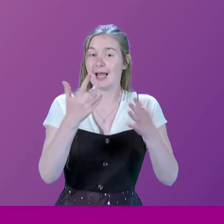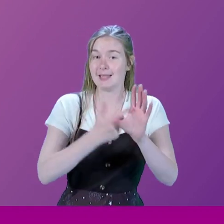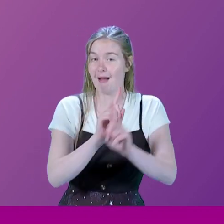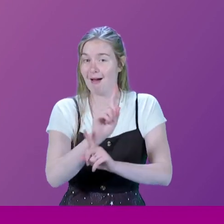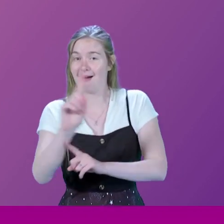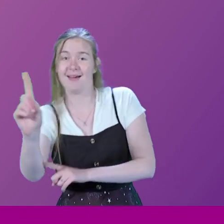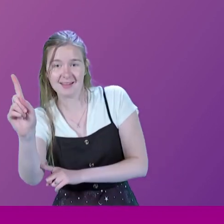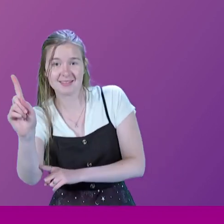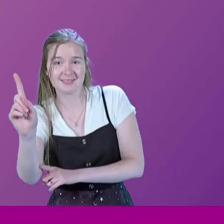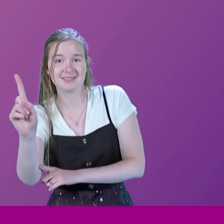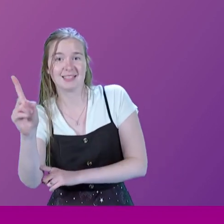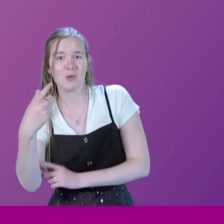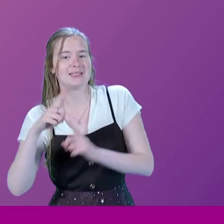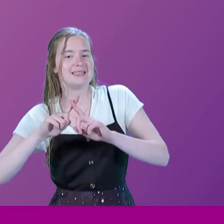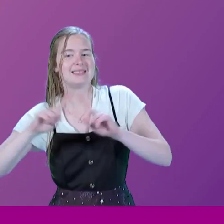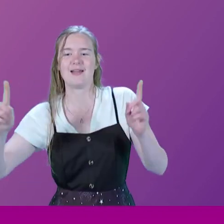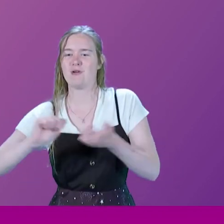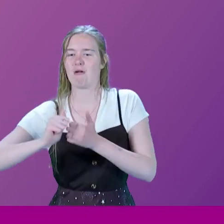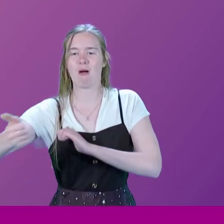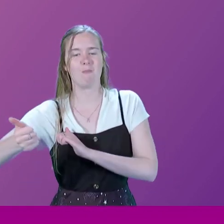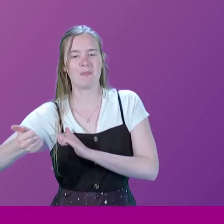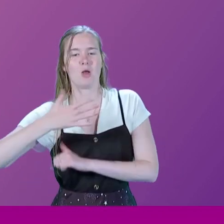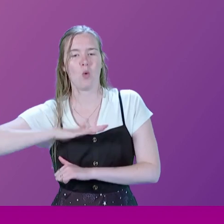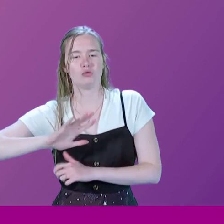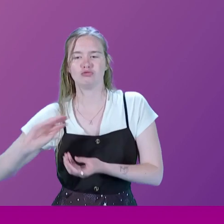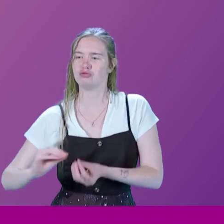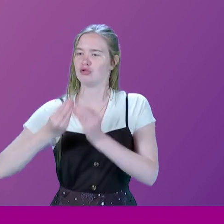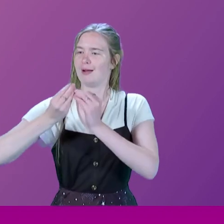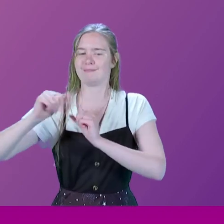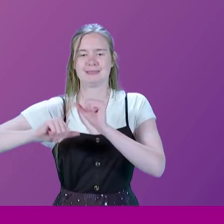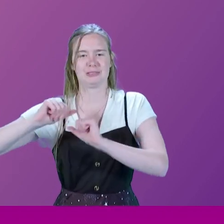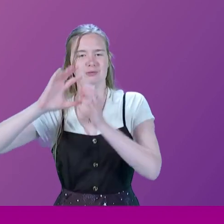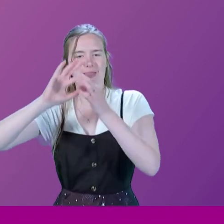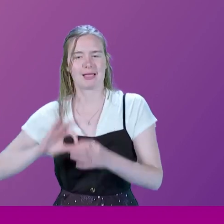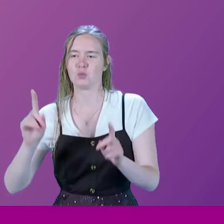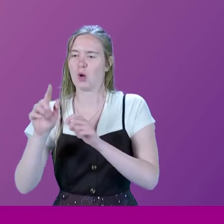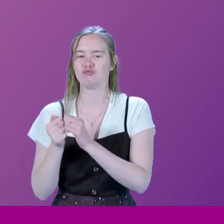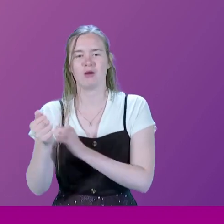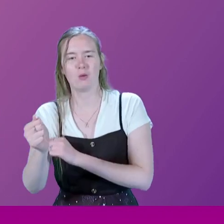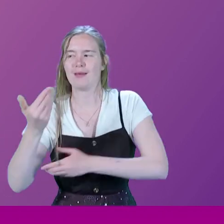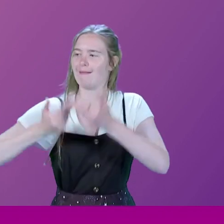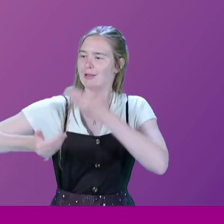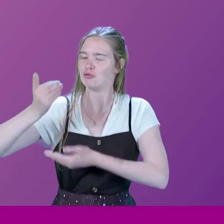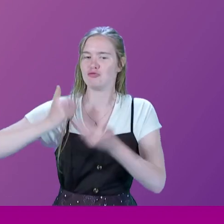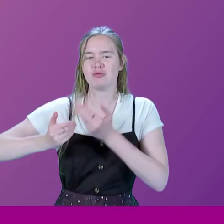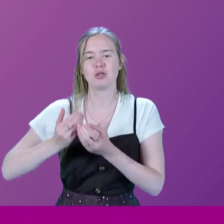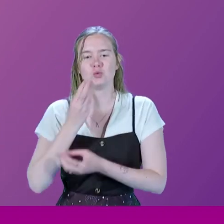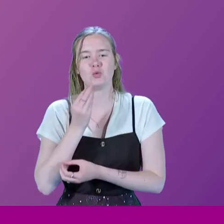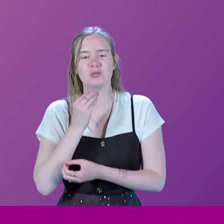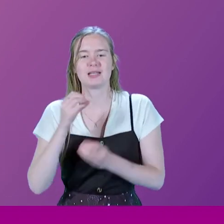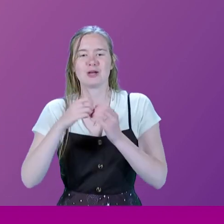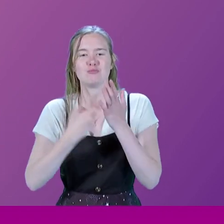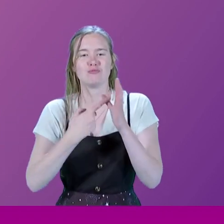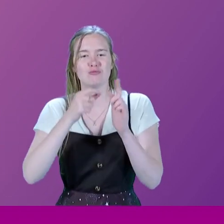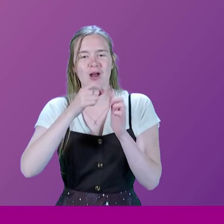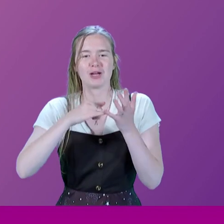when a different company wanted to make a series about railways and history using a Bradshaw's guide,